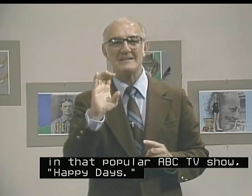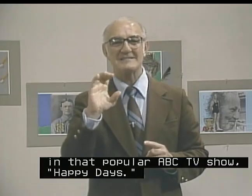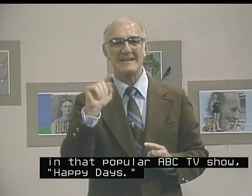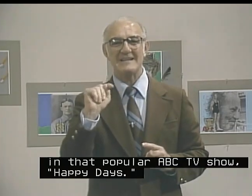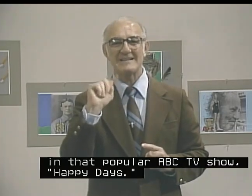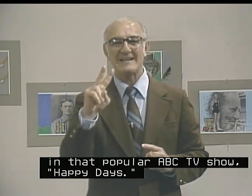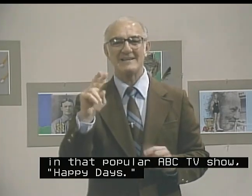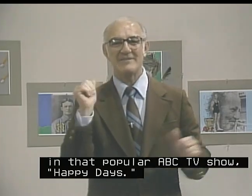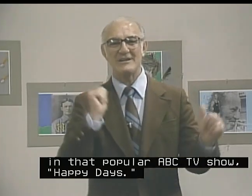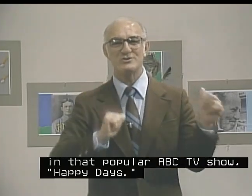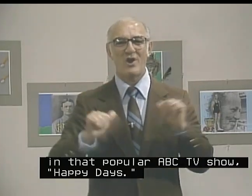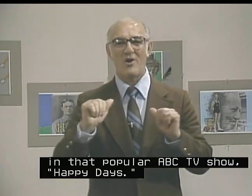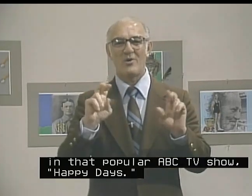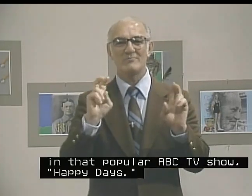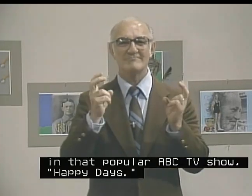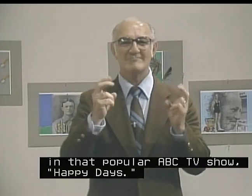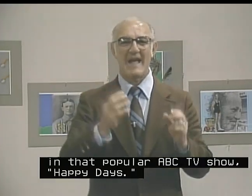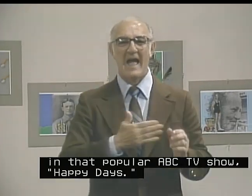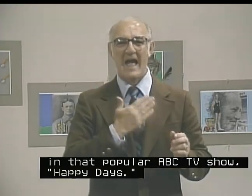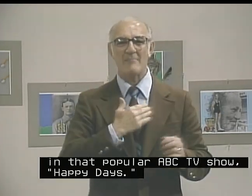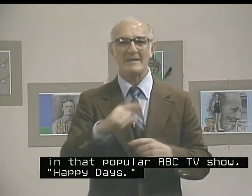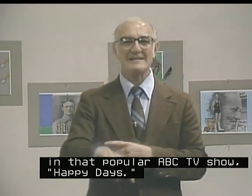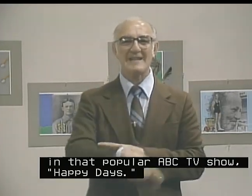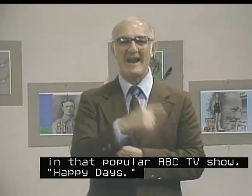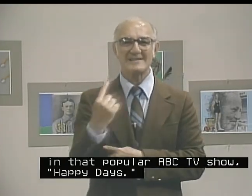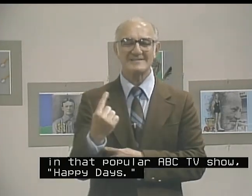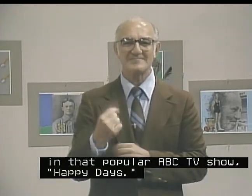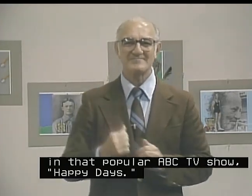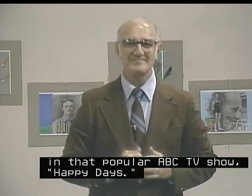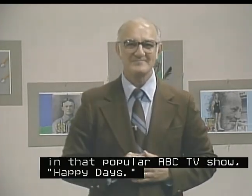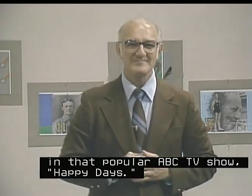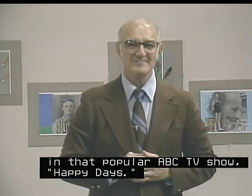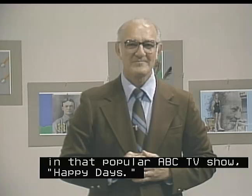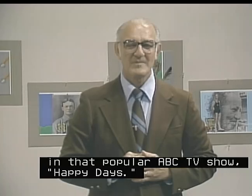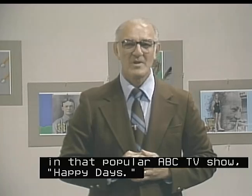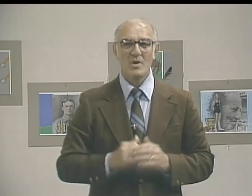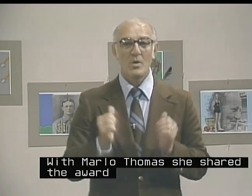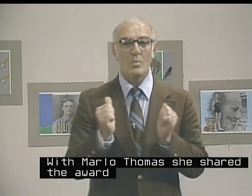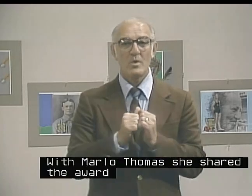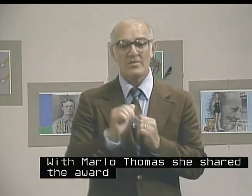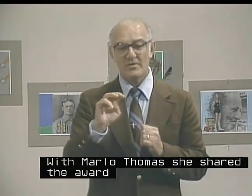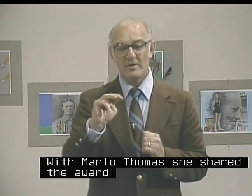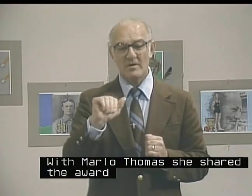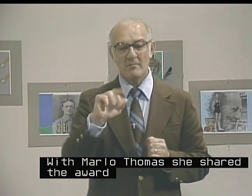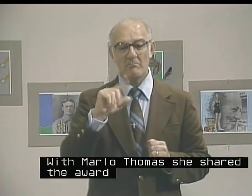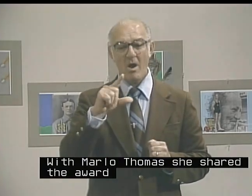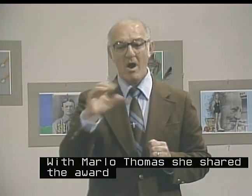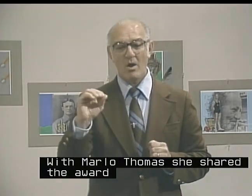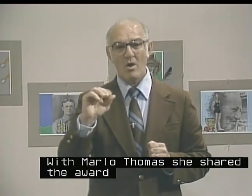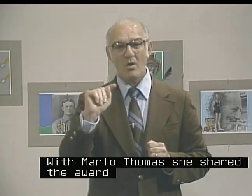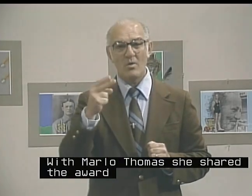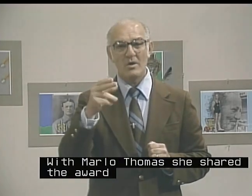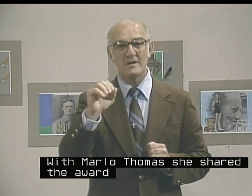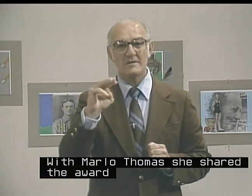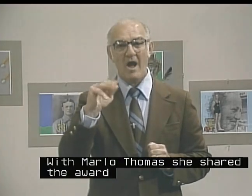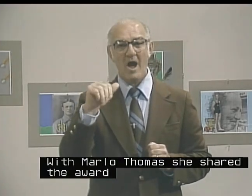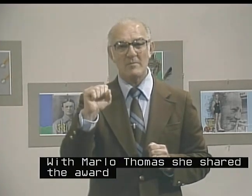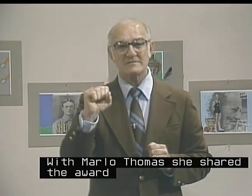TV show, Happy Days. With Marlowe Adamus,